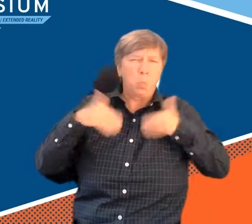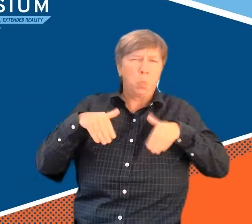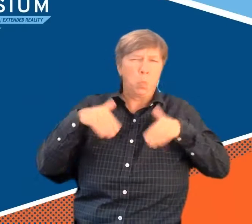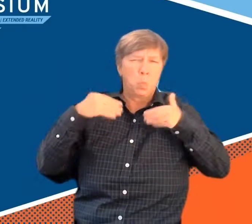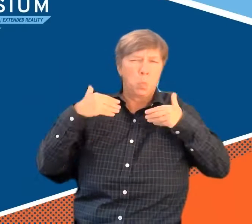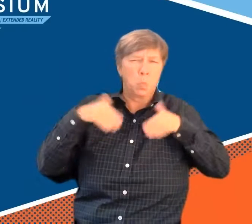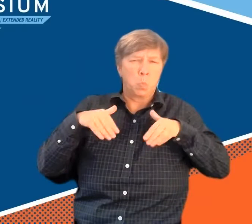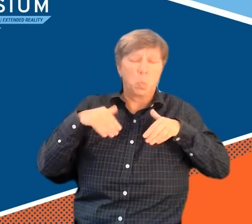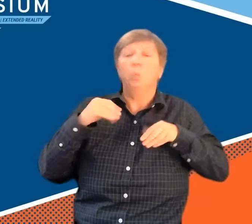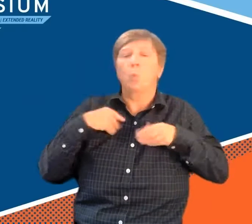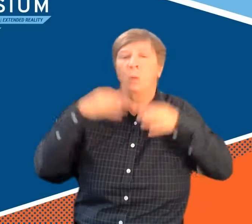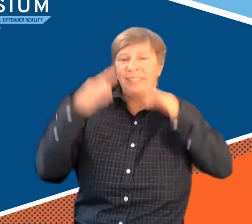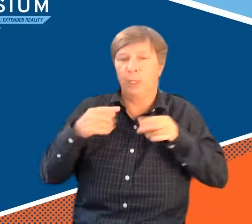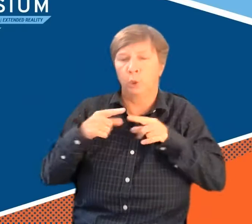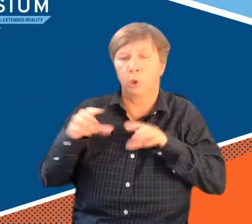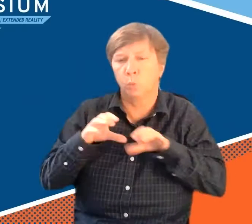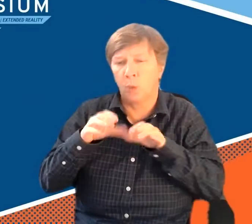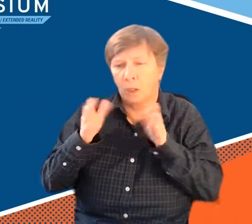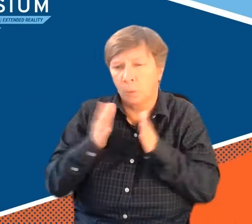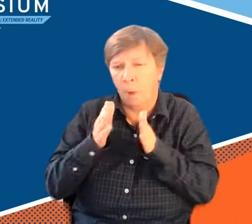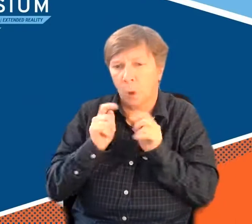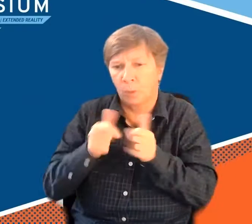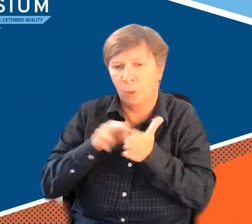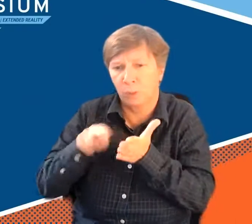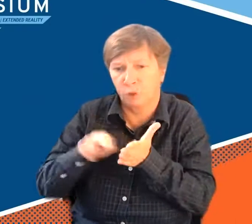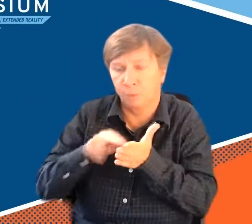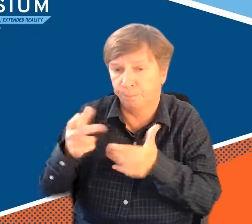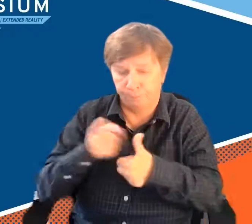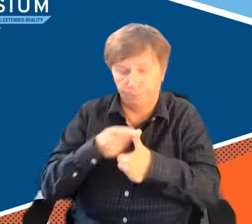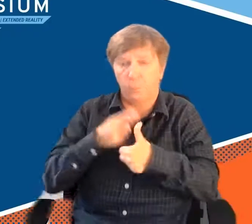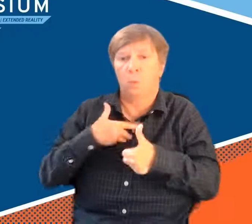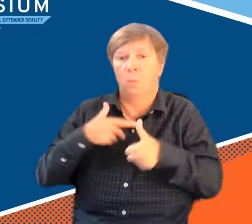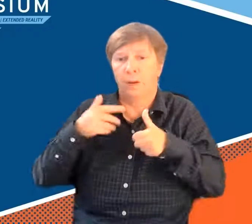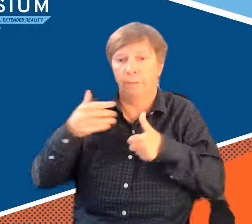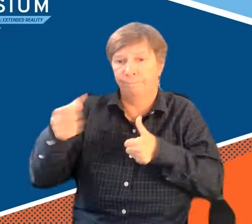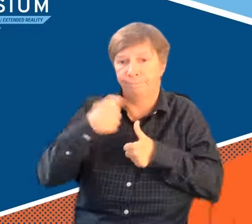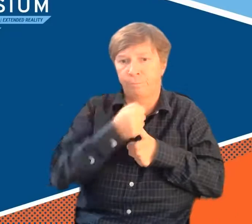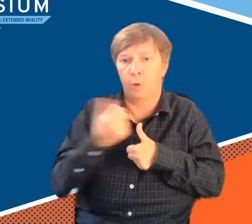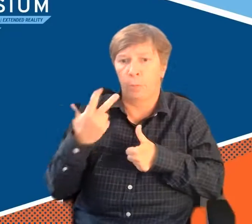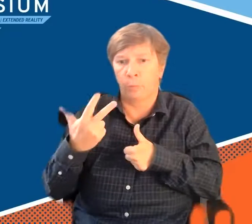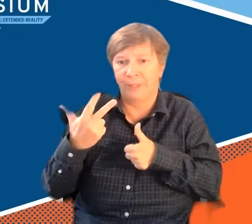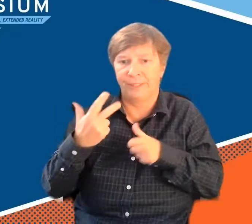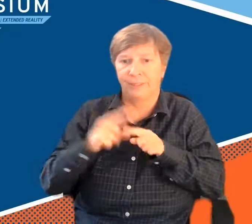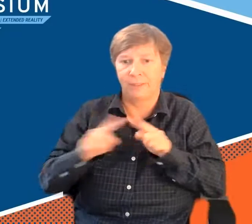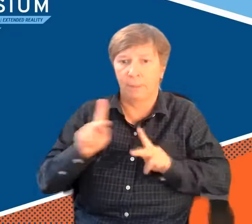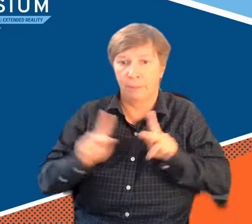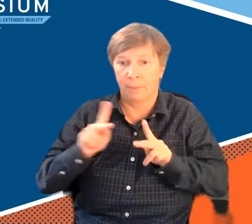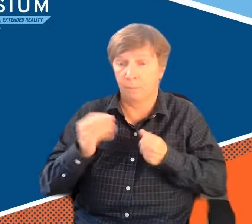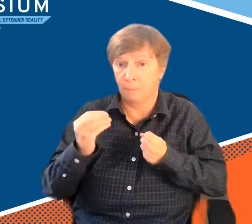that green screen is very distracting for the user. So we decided to design a small research